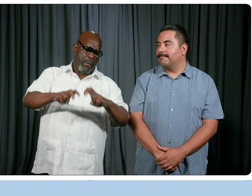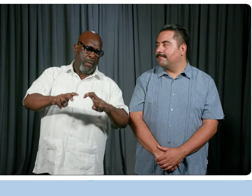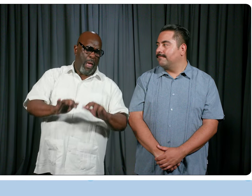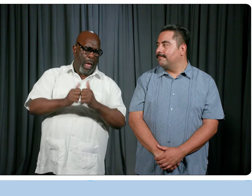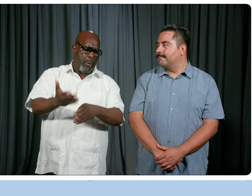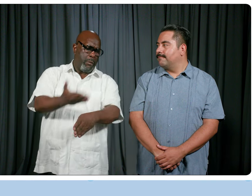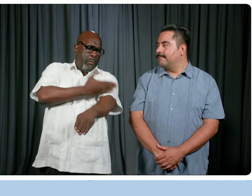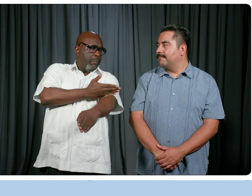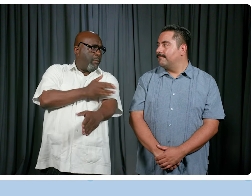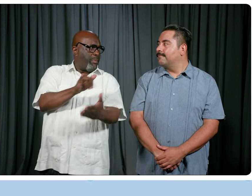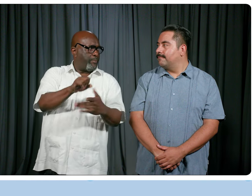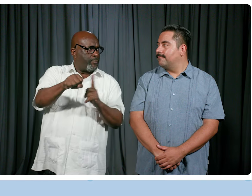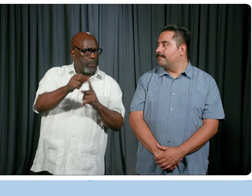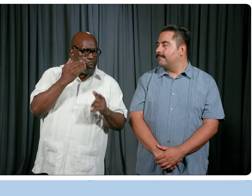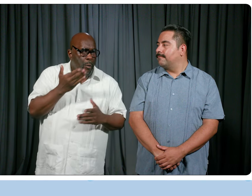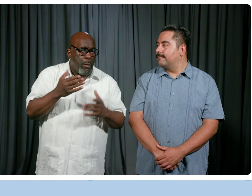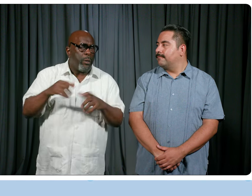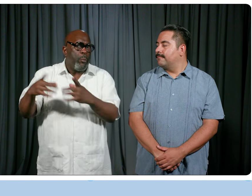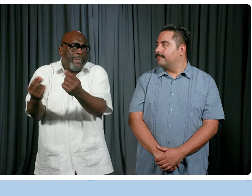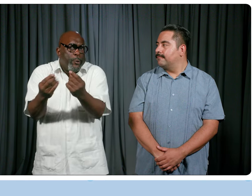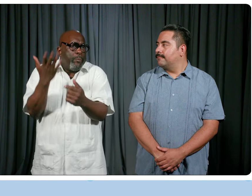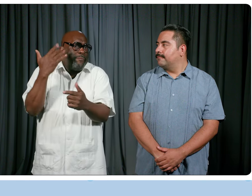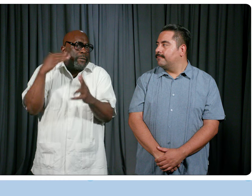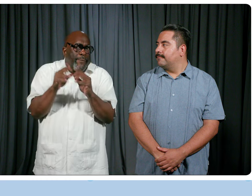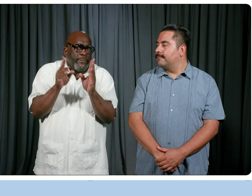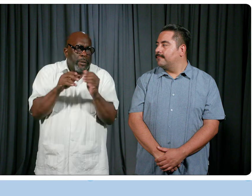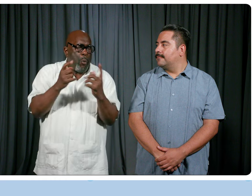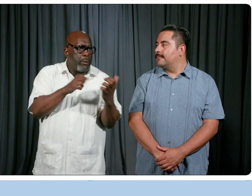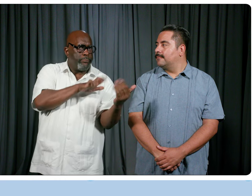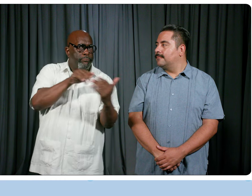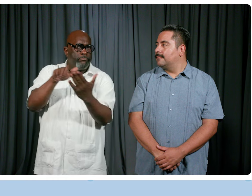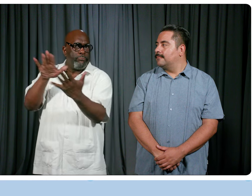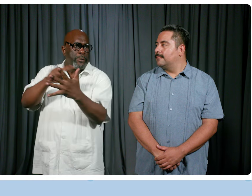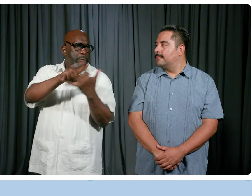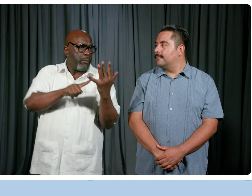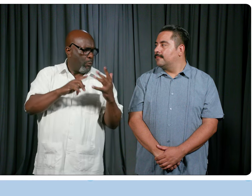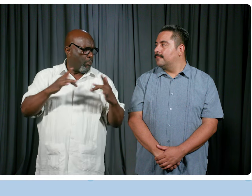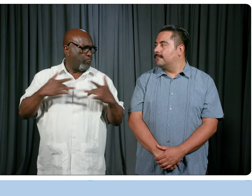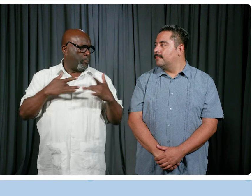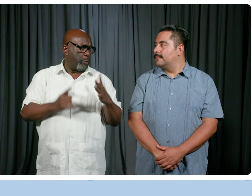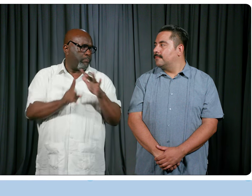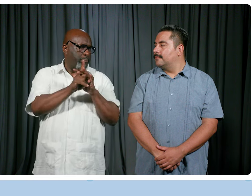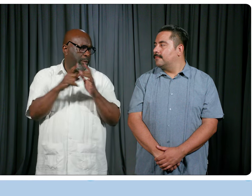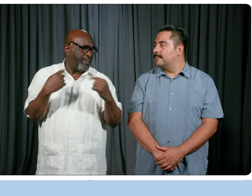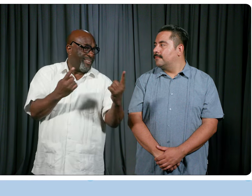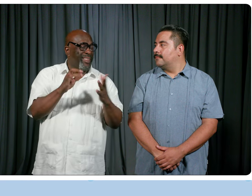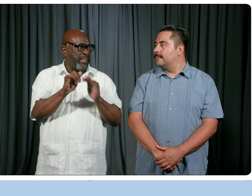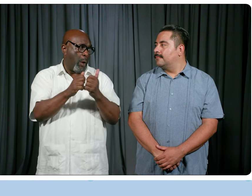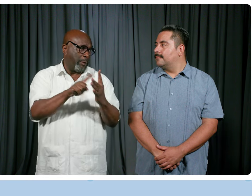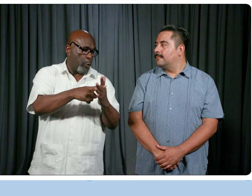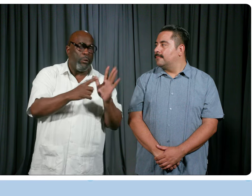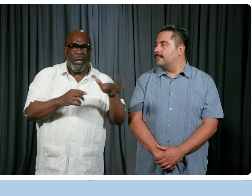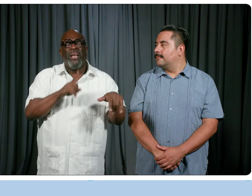what can we do better than what had been done in previous conventions to try to address some of the concerns that had been raised, you know, previously. And that was kind of where I started. I